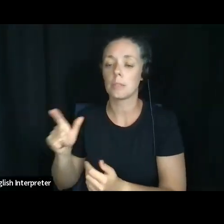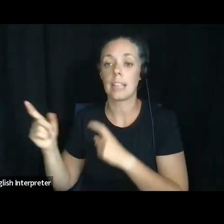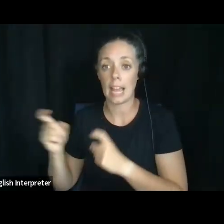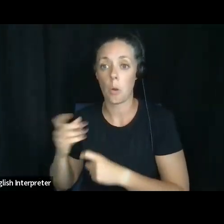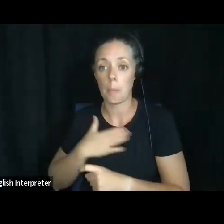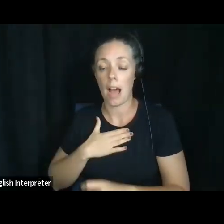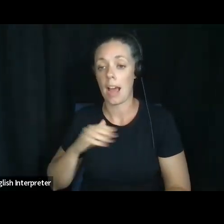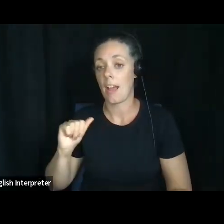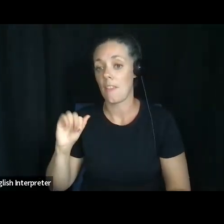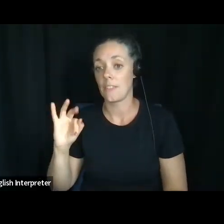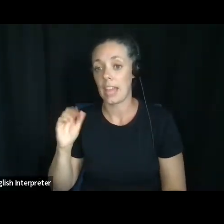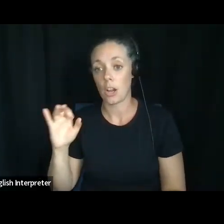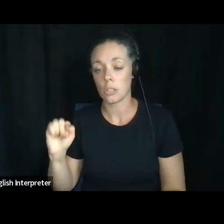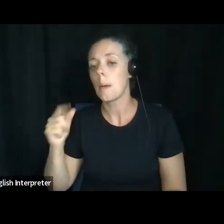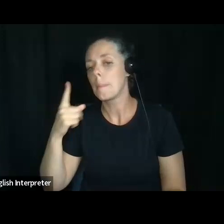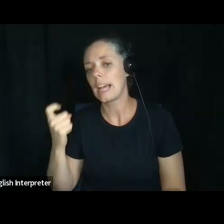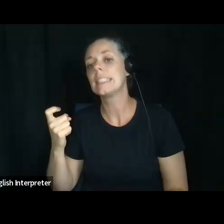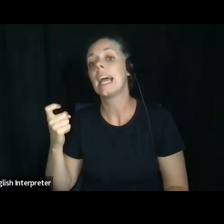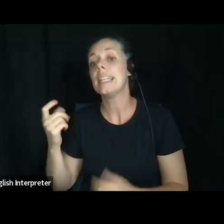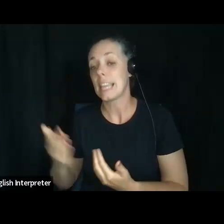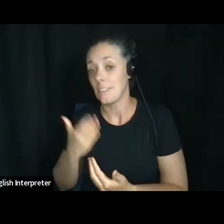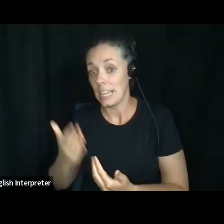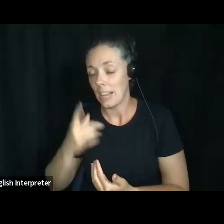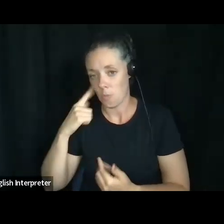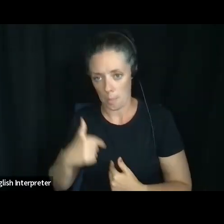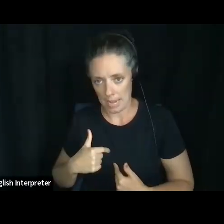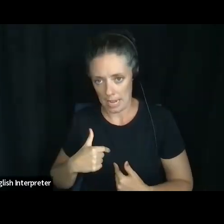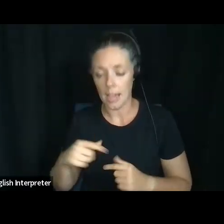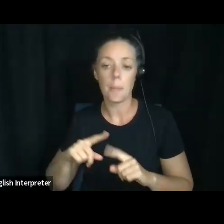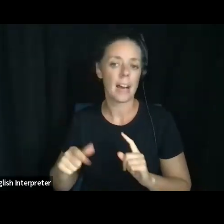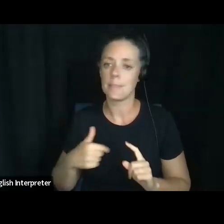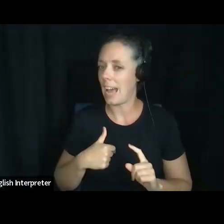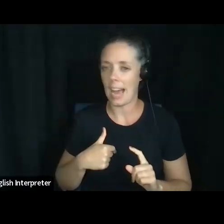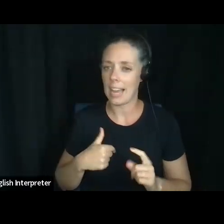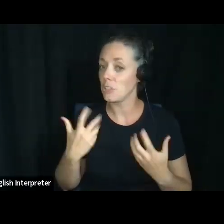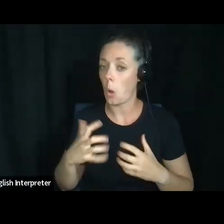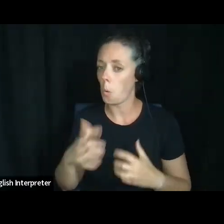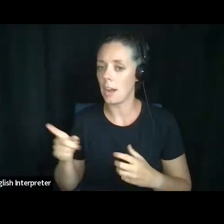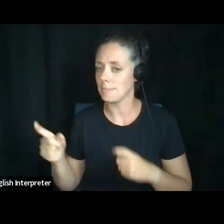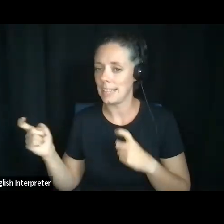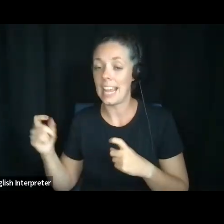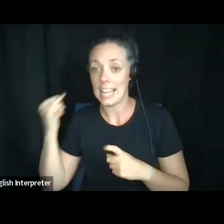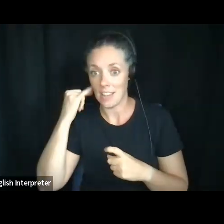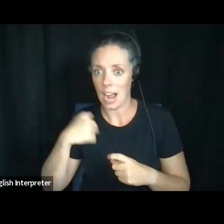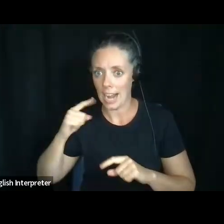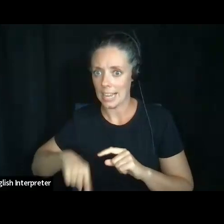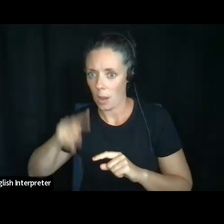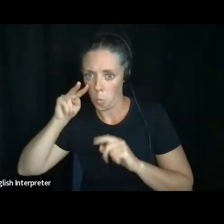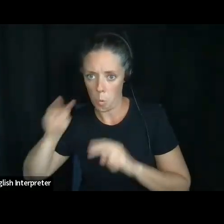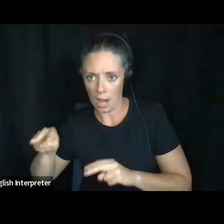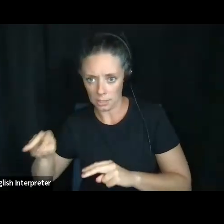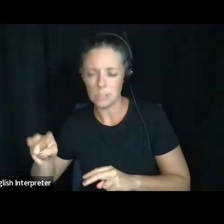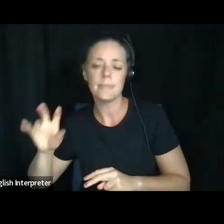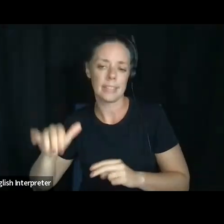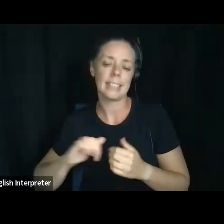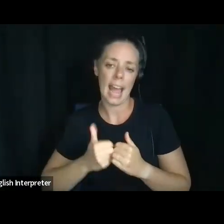because it's convenient for me, but I don't trust her if I'm not able to watch what she's doing. So that's how it comes into play in